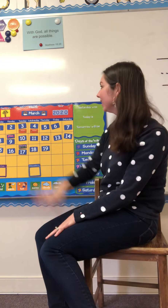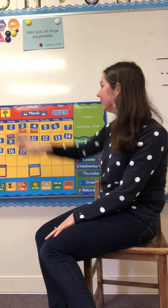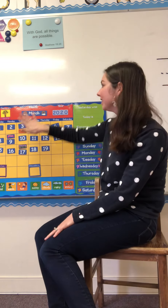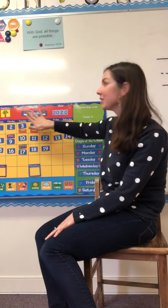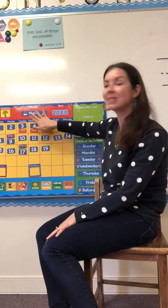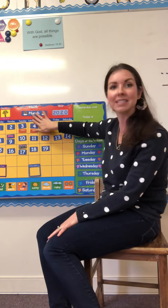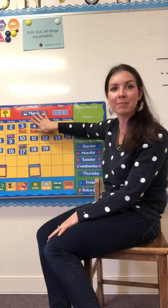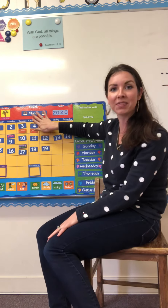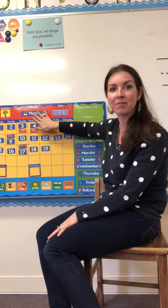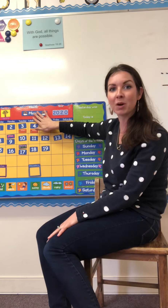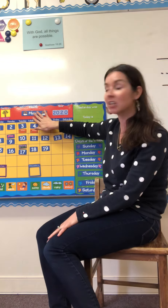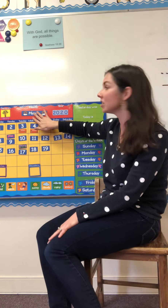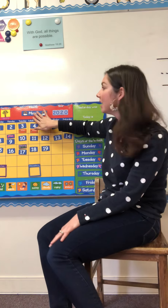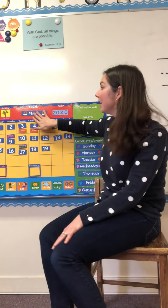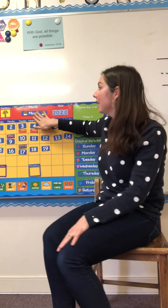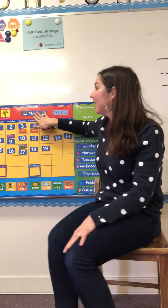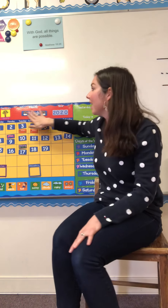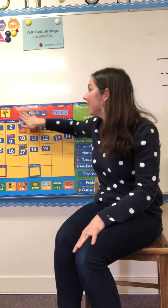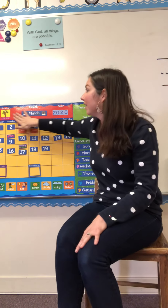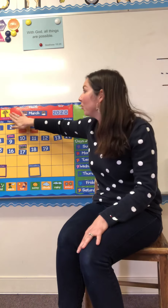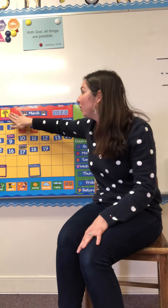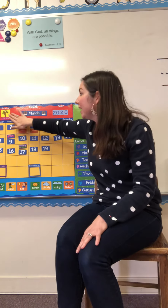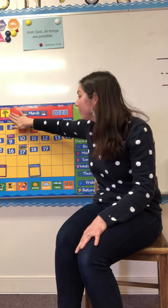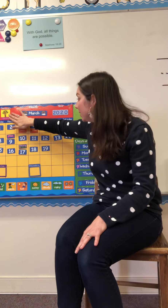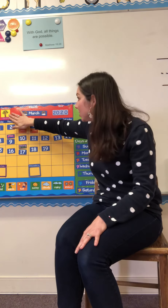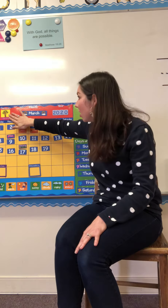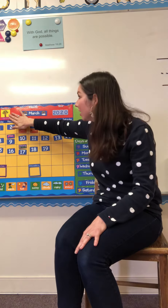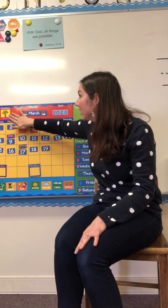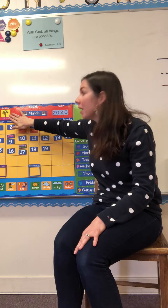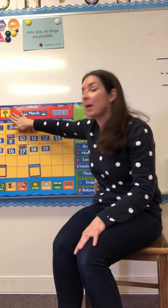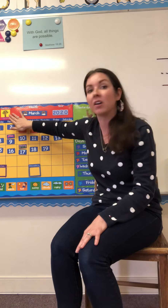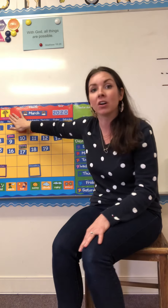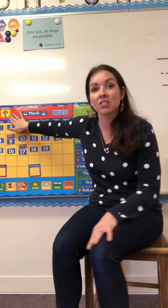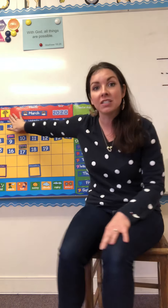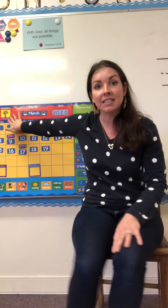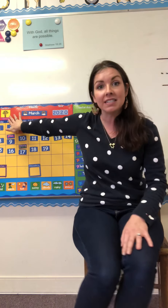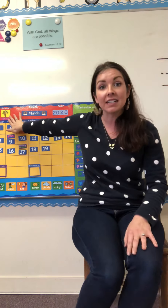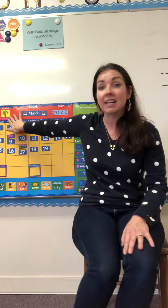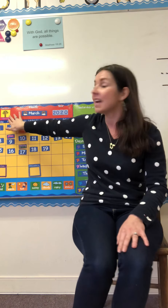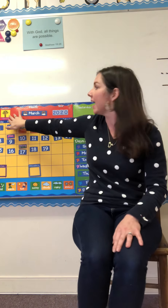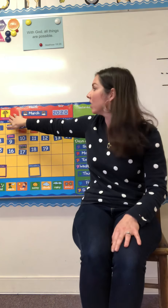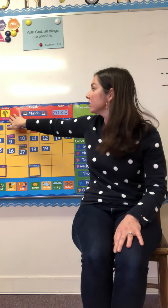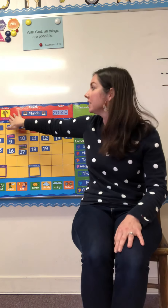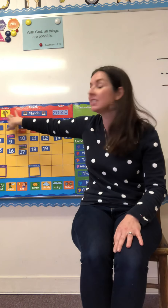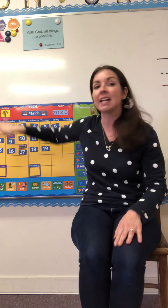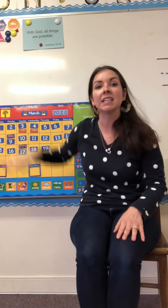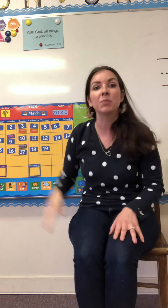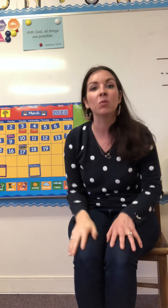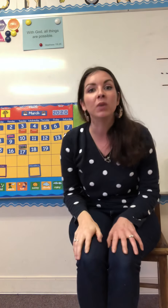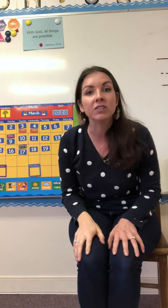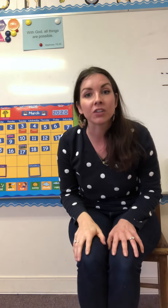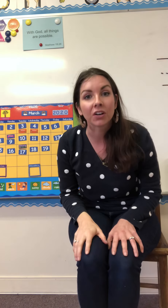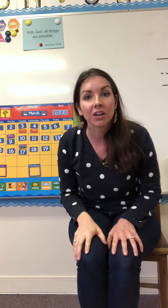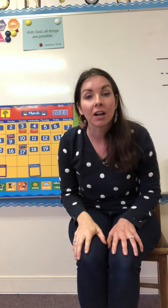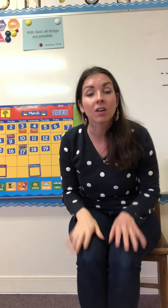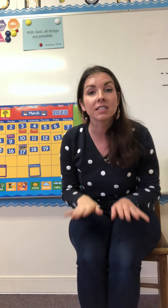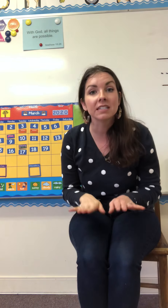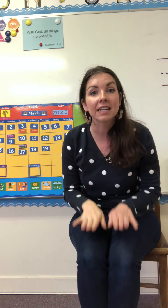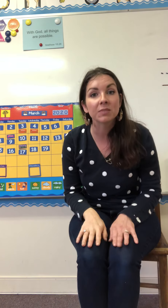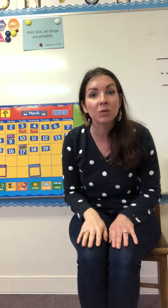So, it is the month of March. We have been talking about our season, and our season has been winter. Our season has been